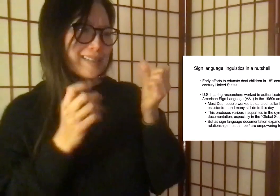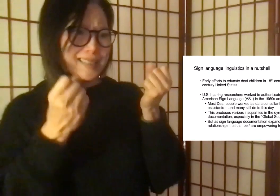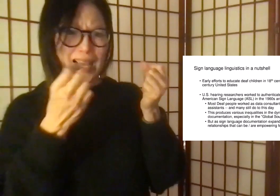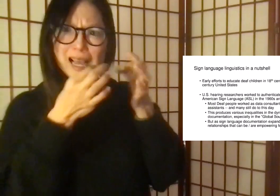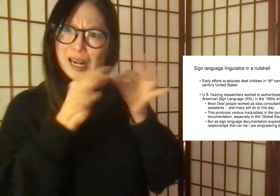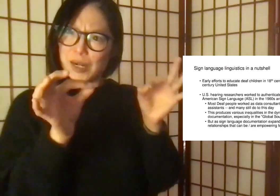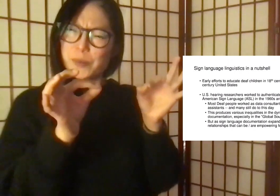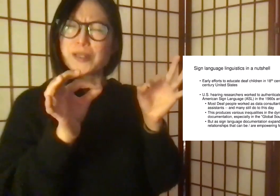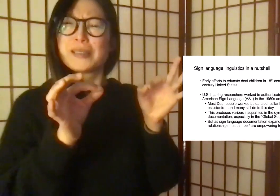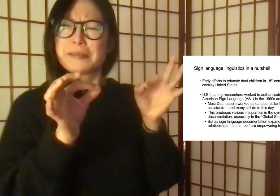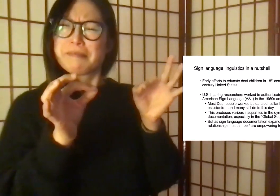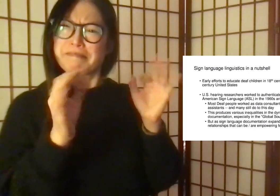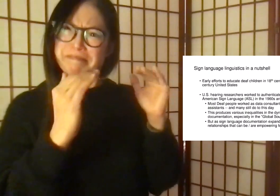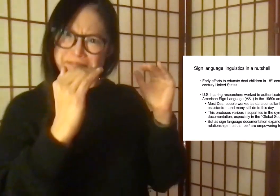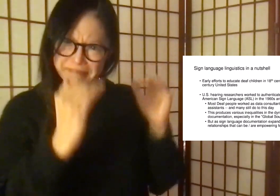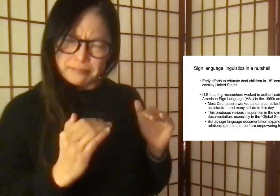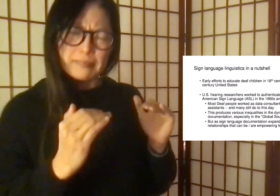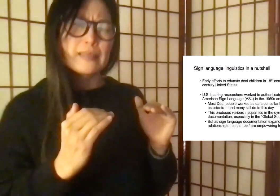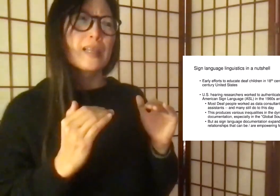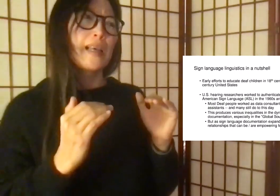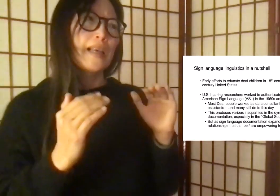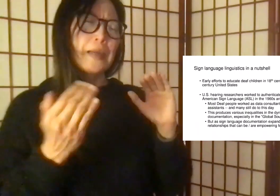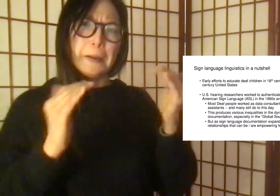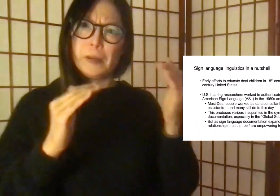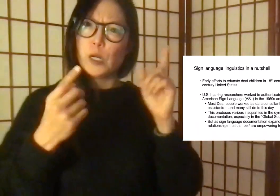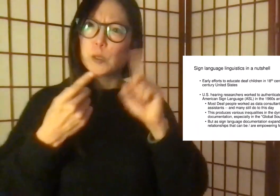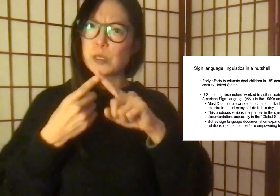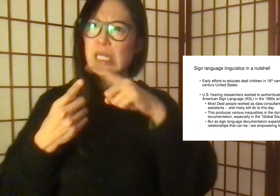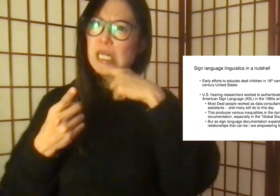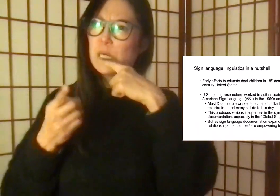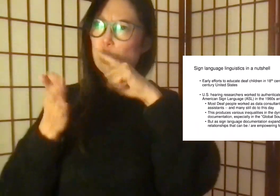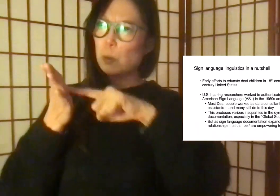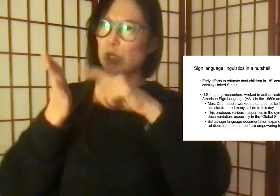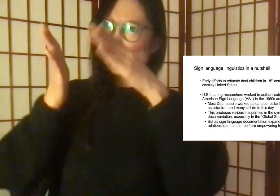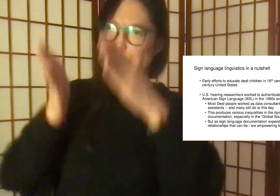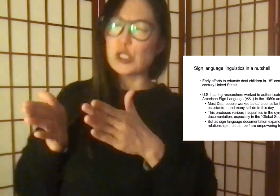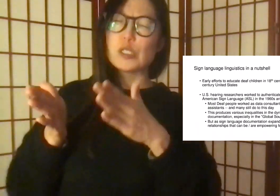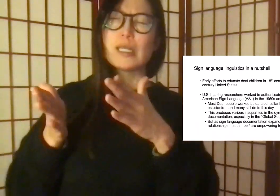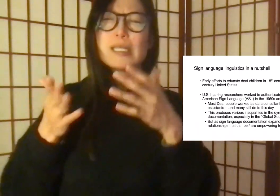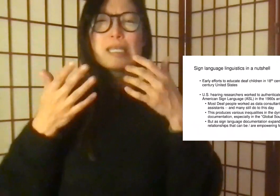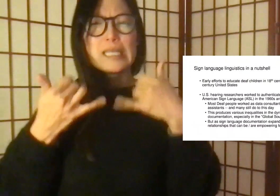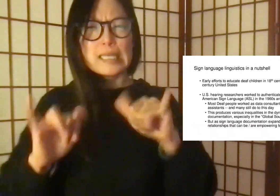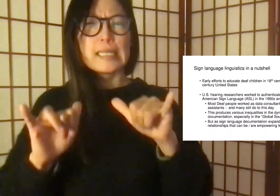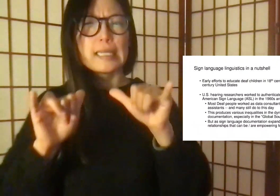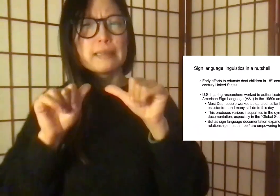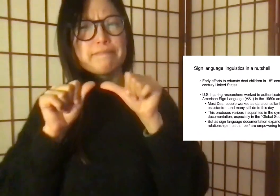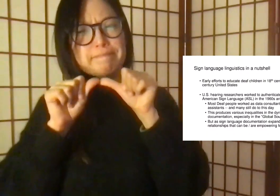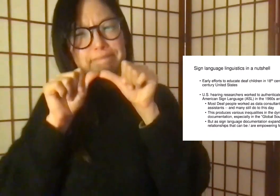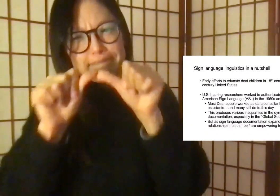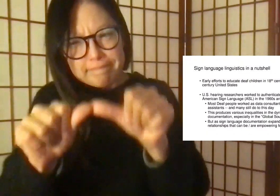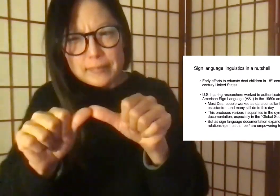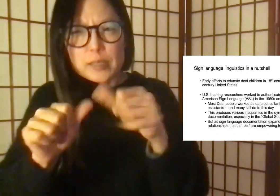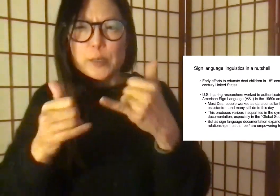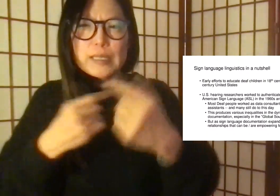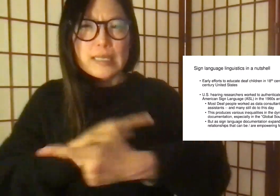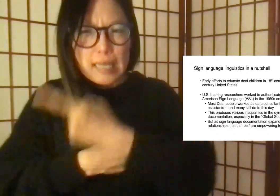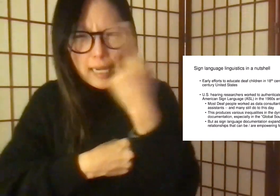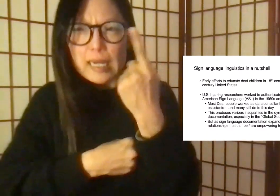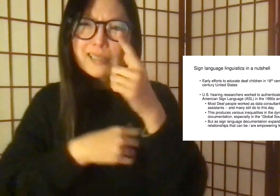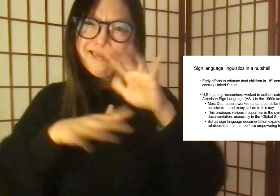to this day. The view of deaf people and sign language illuminates the roots of power inequalities